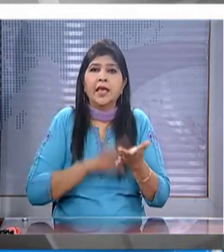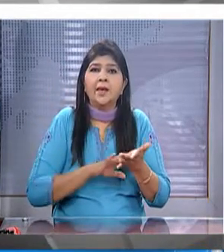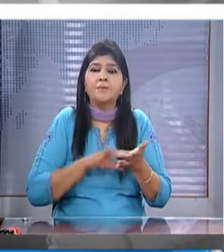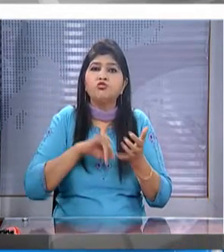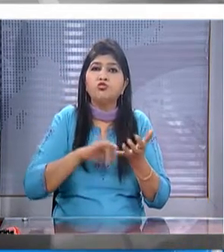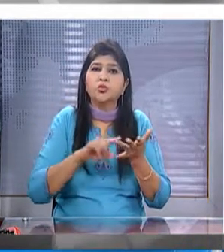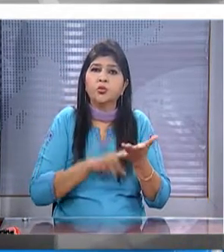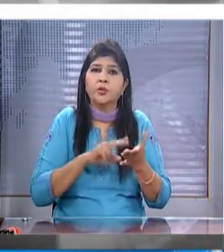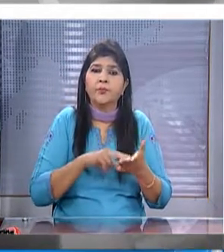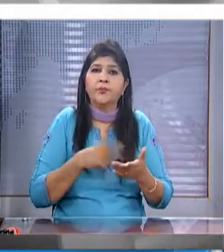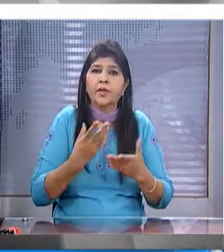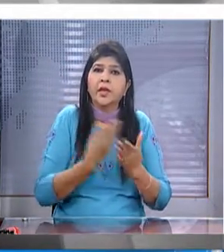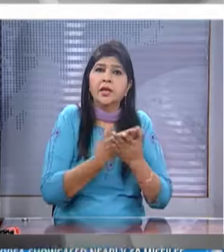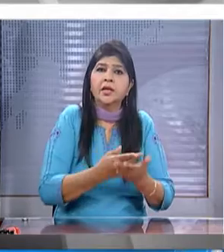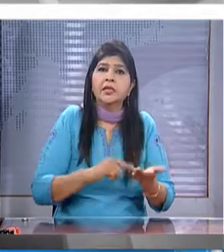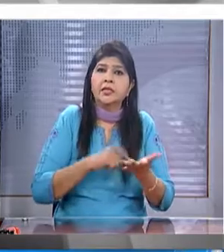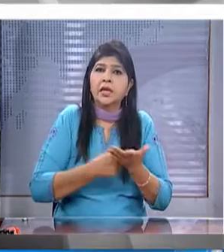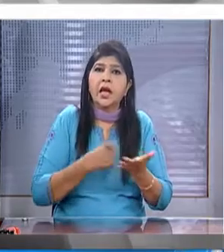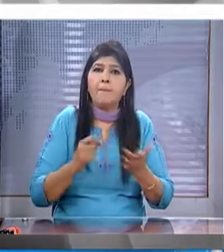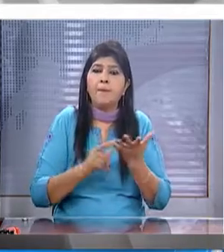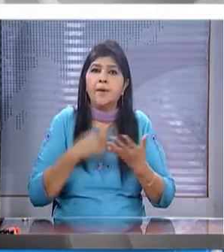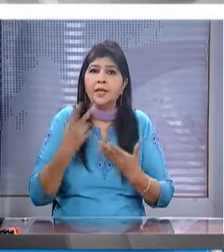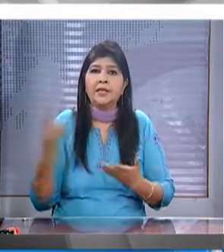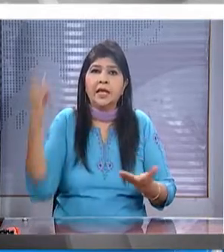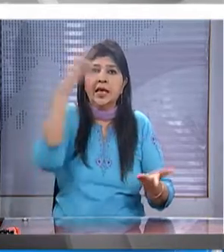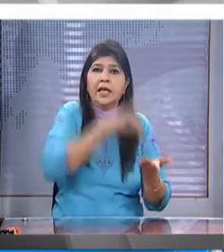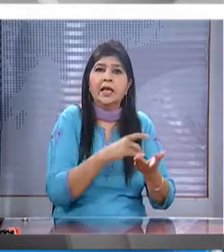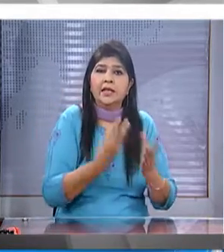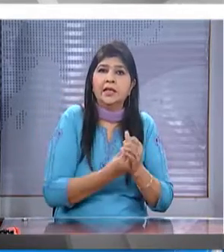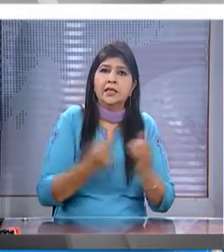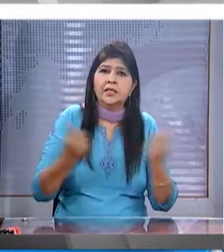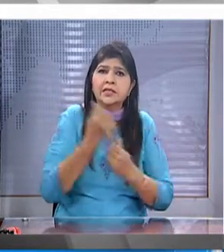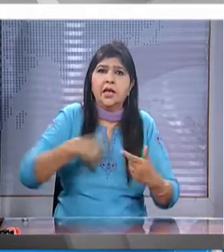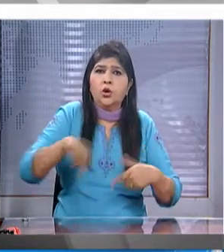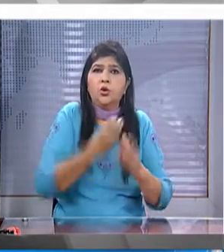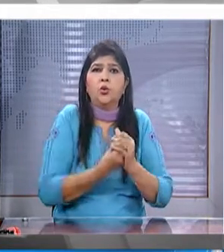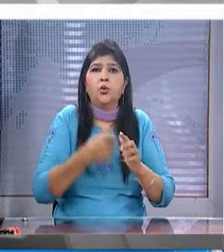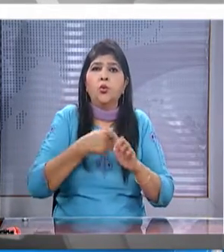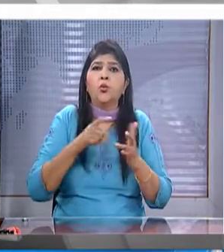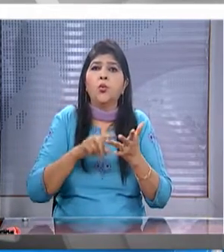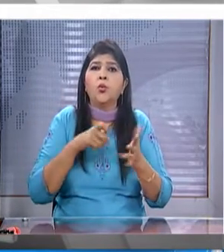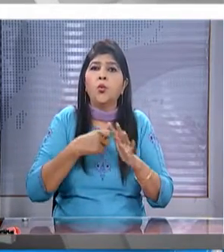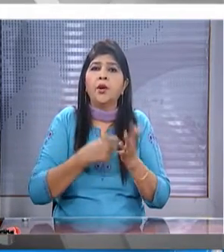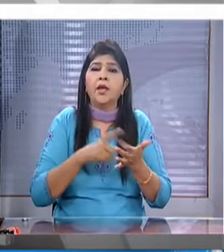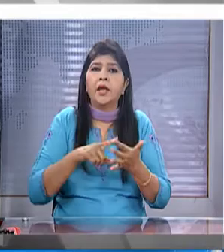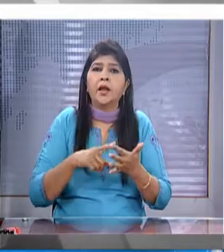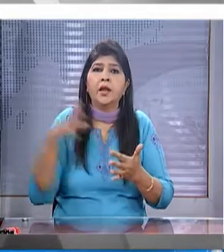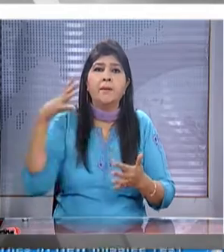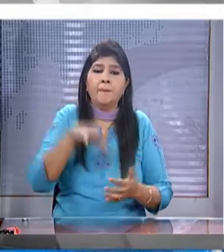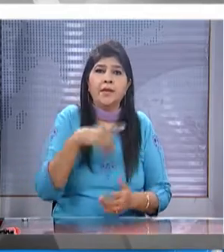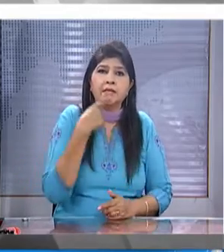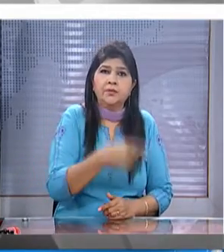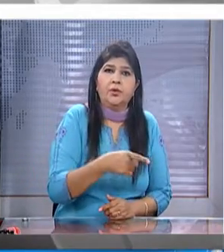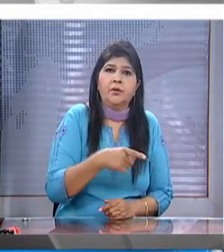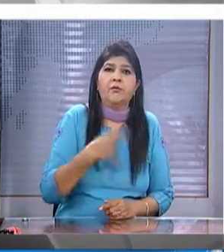in the region surge trump has sent an aircraft carrier led strike group to the korean peninsula to press his point